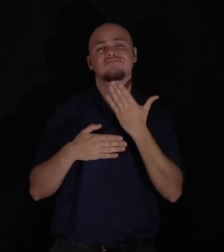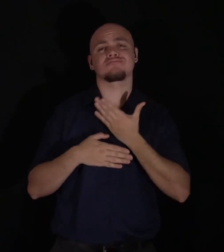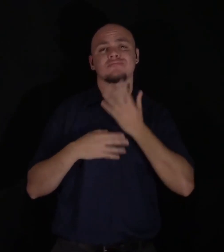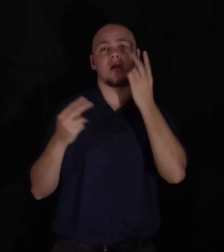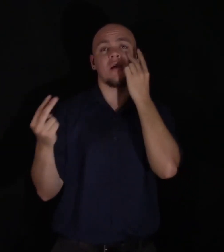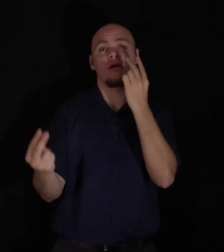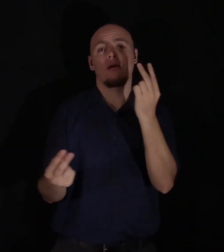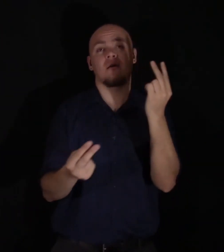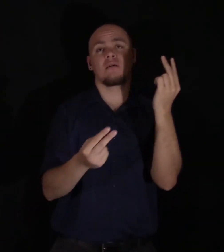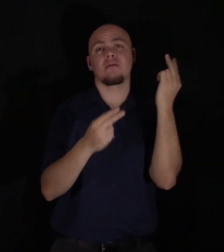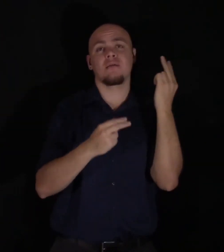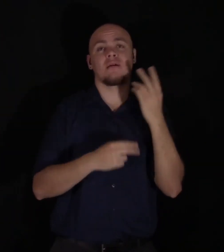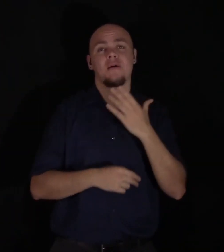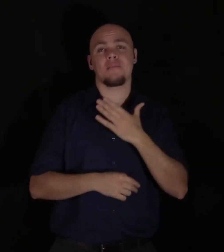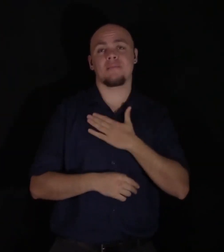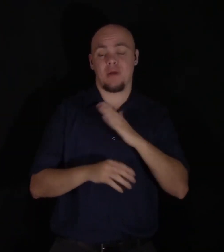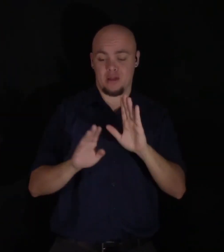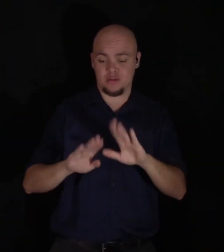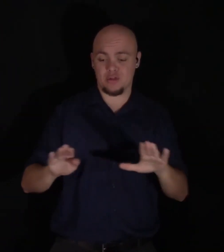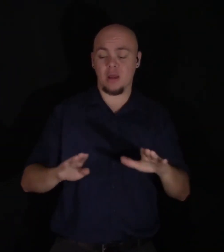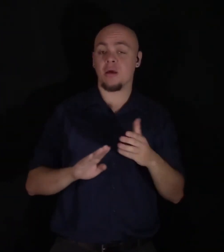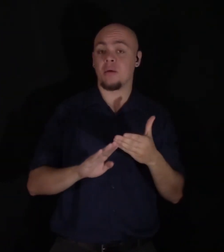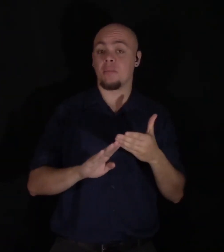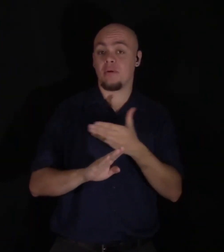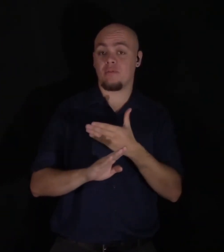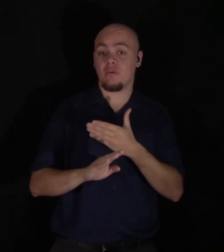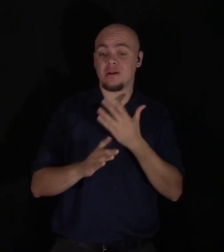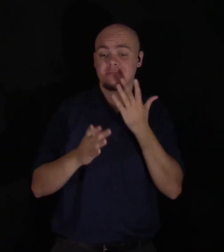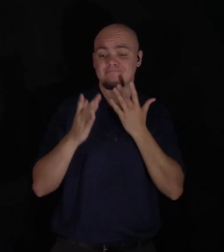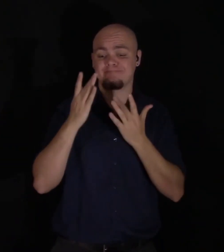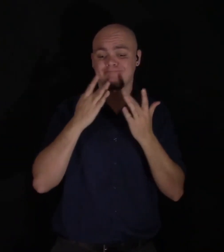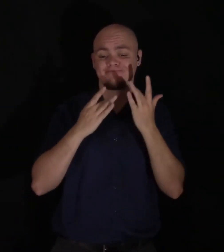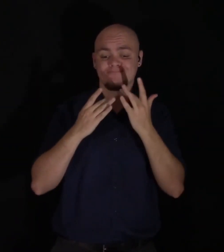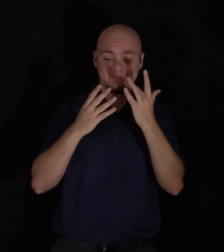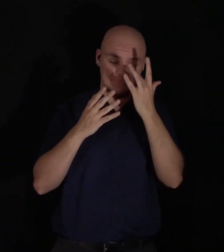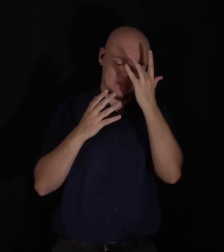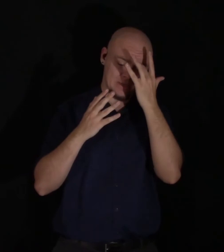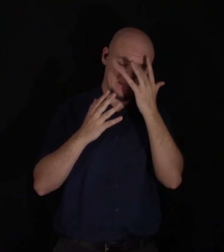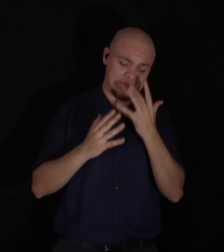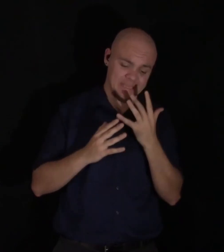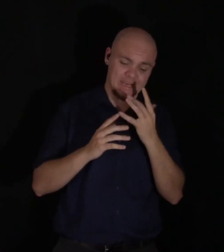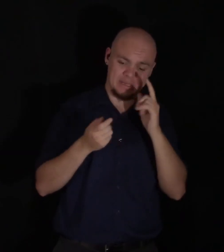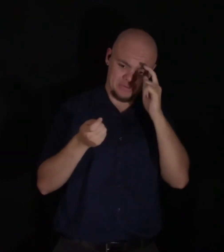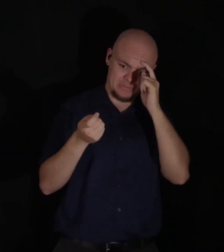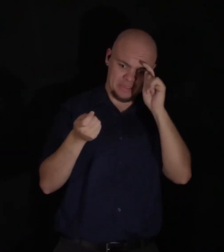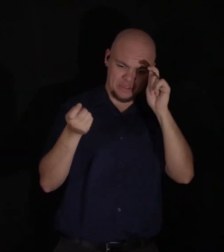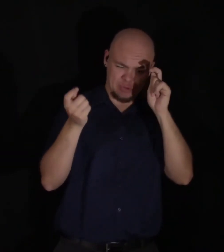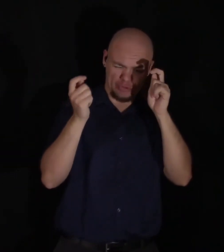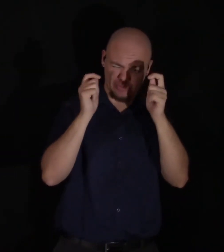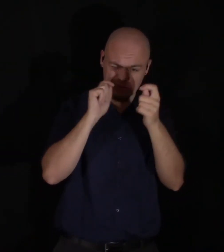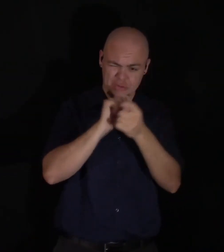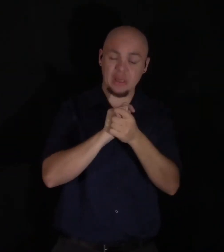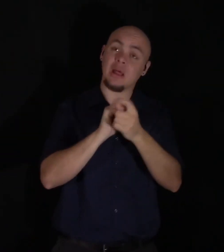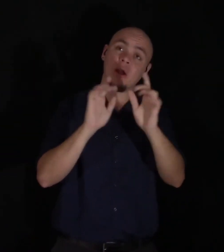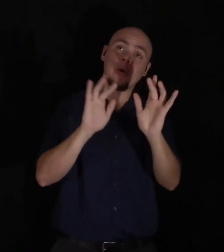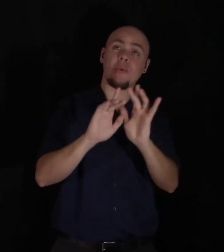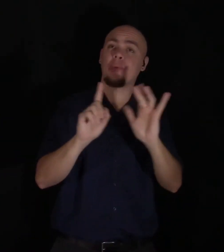childhood, before misfortune had tainted my mind, and changed its bright visions of extensive usefulness